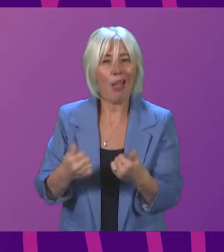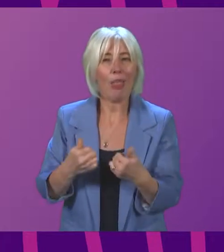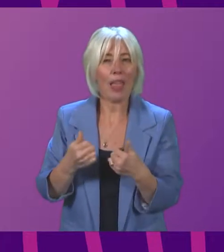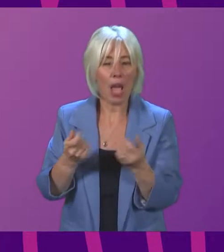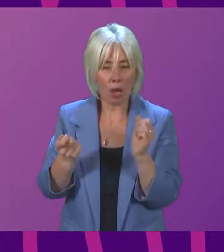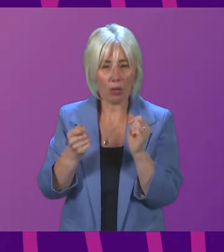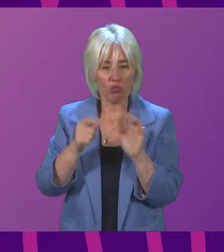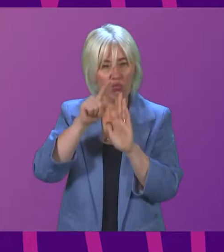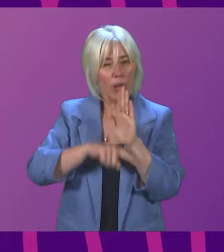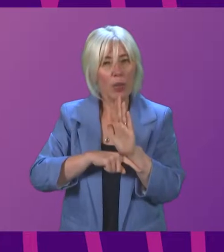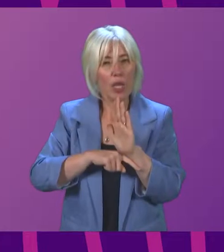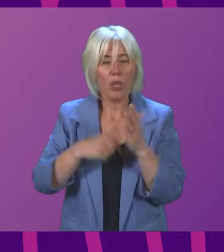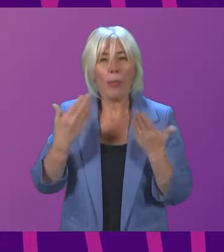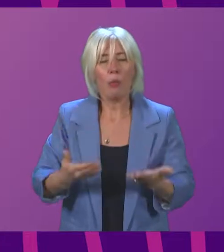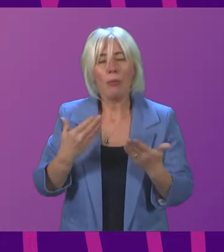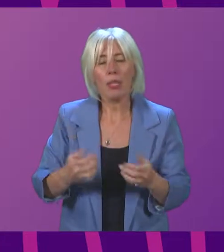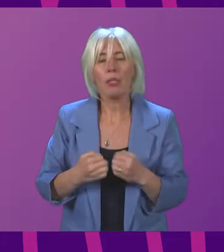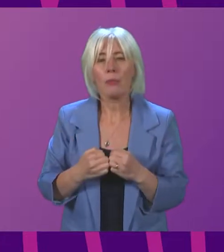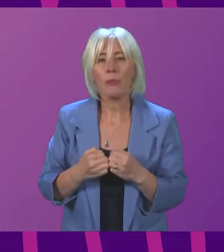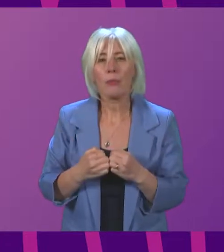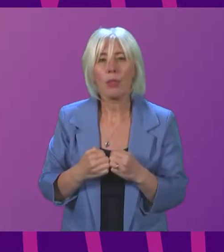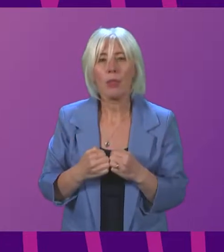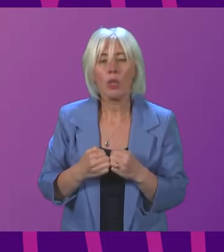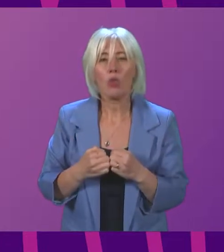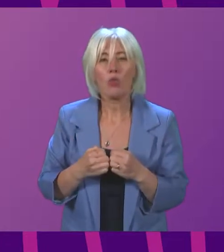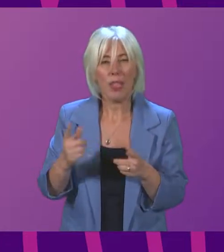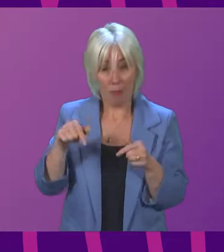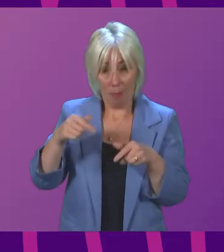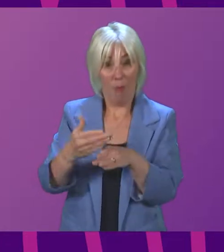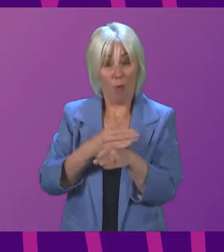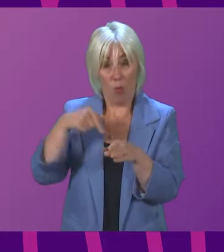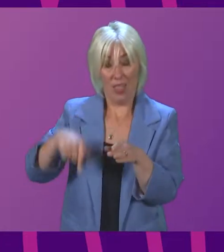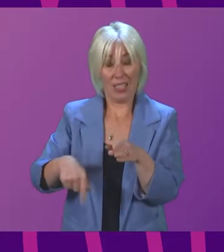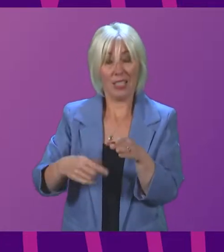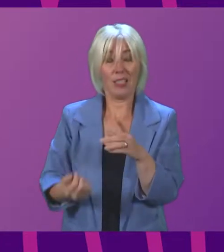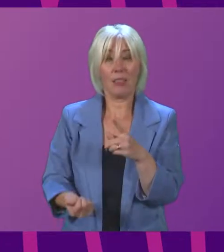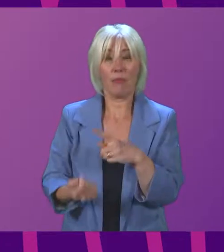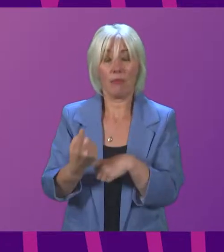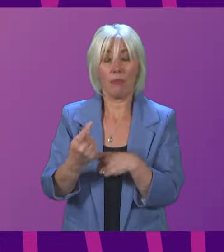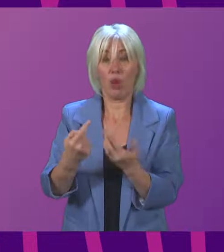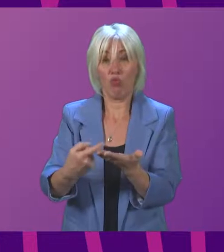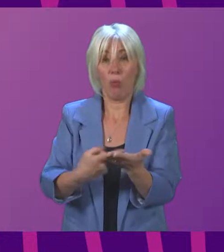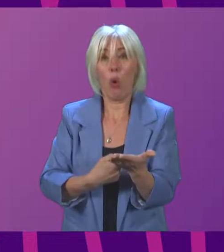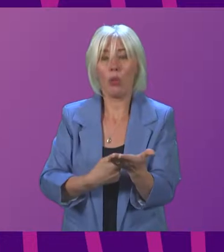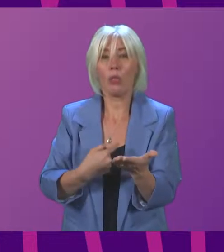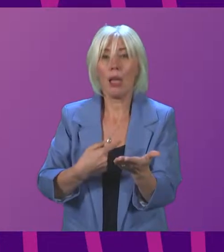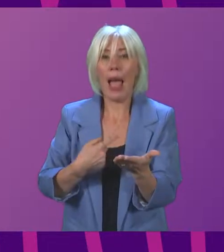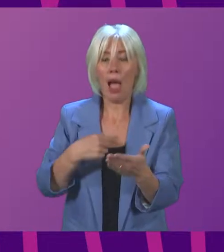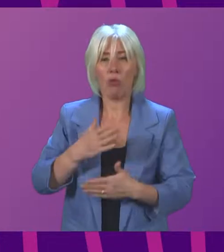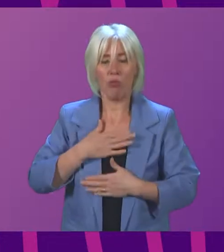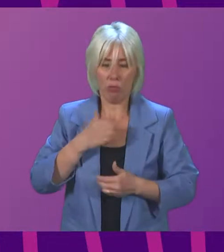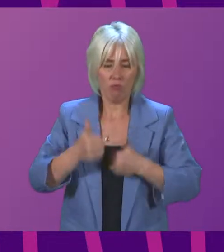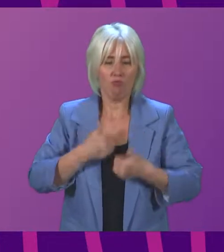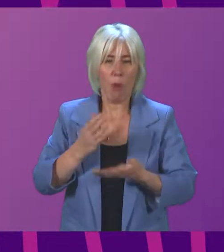moment. I should say, even before this report, I was in favour of looking at